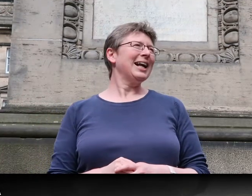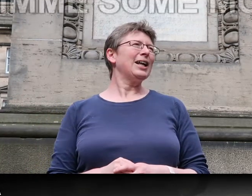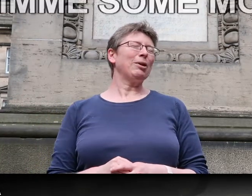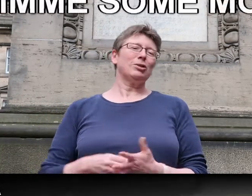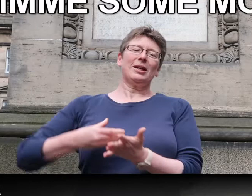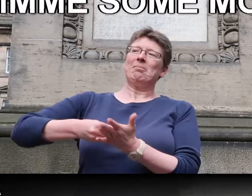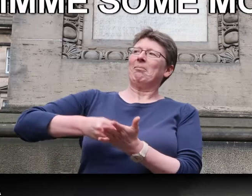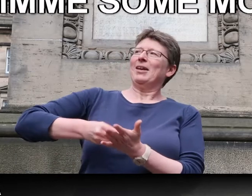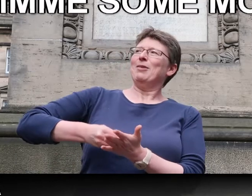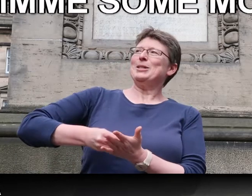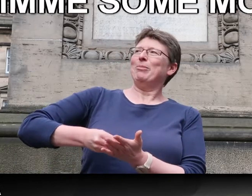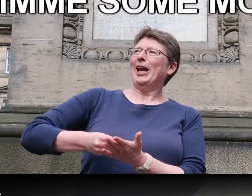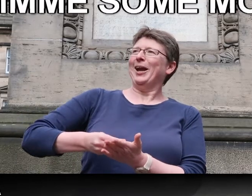You might want to say, give me some money.